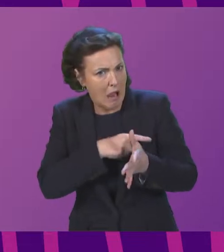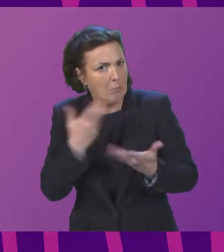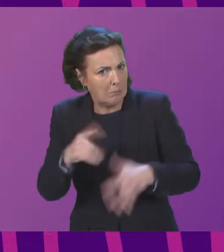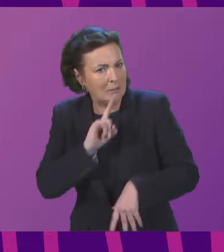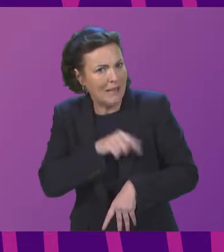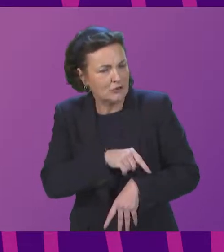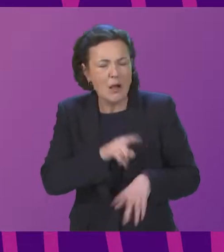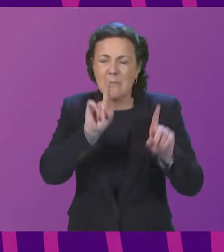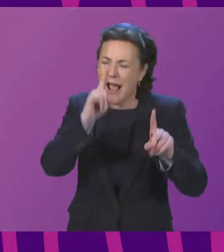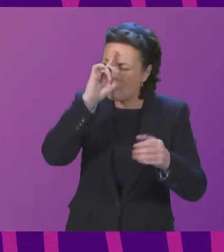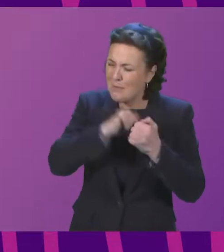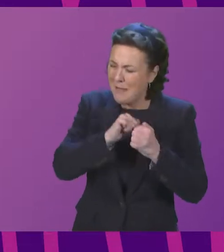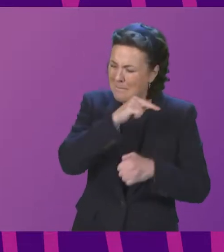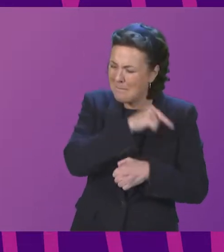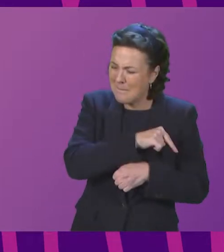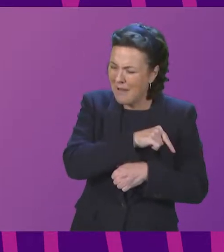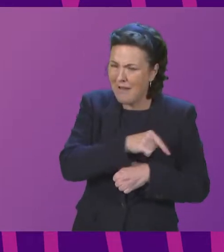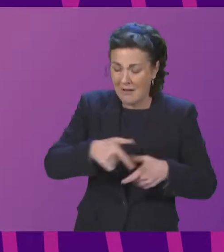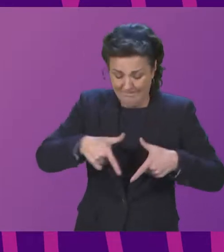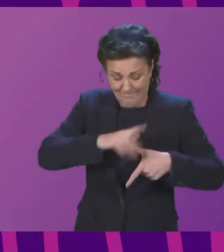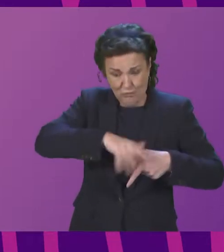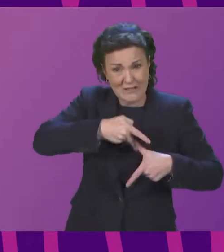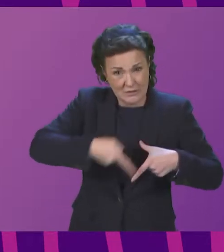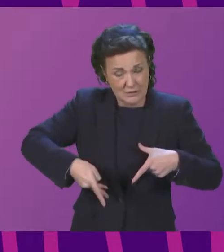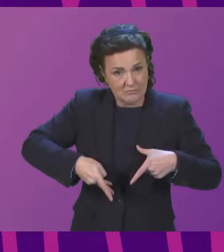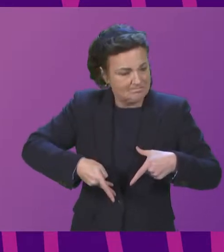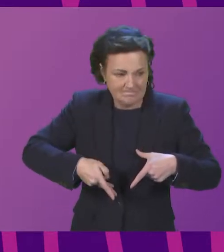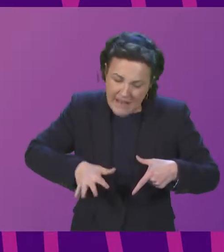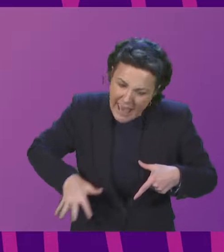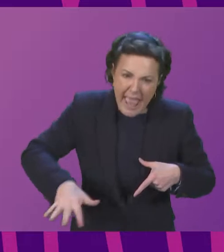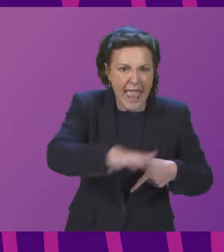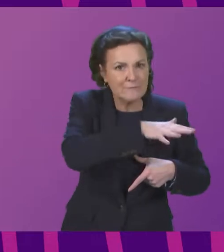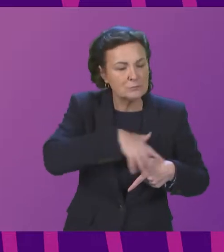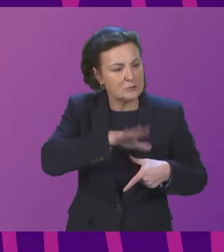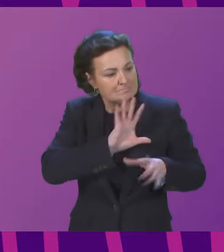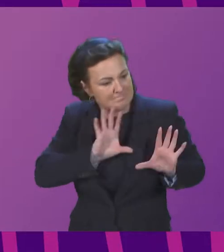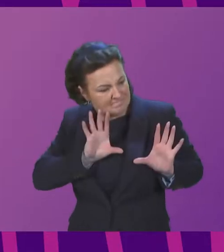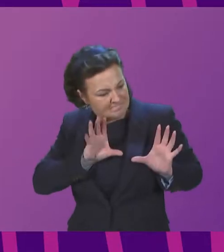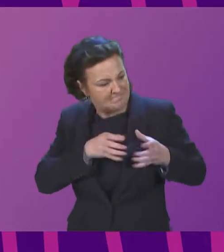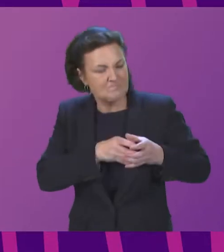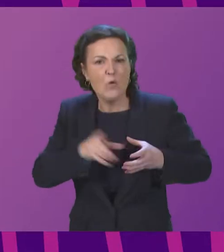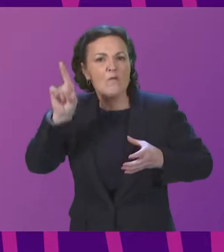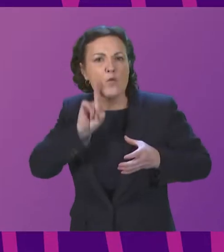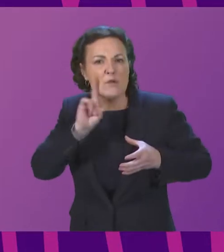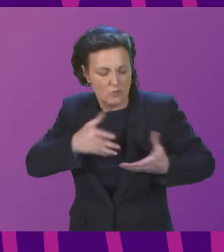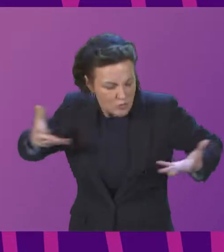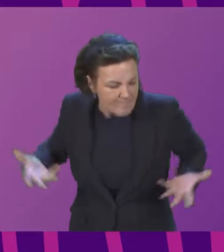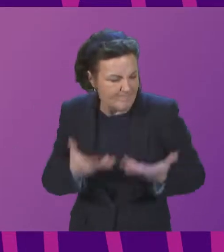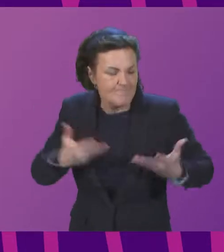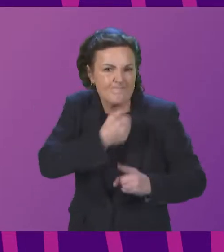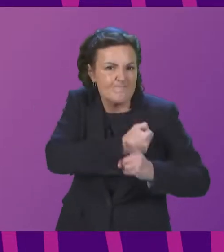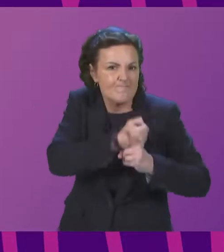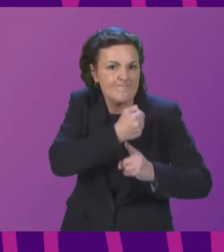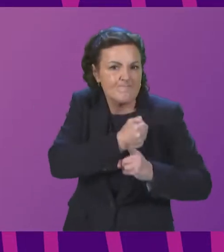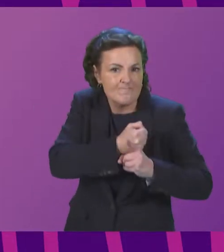was a very immediately united informed body of women who drove that petition forward